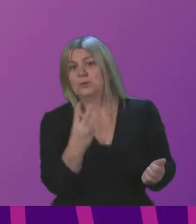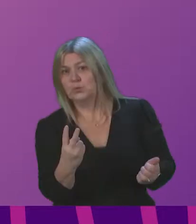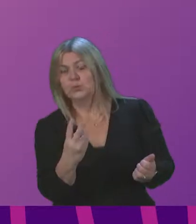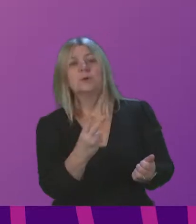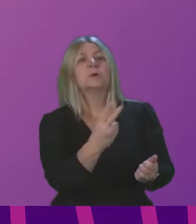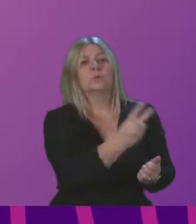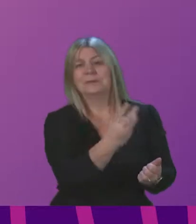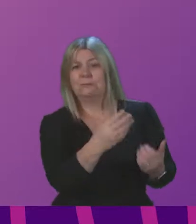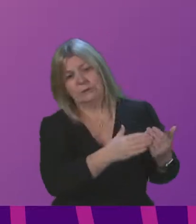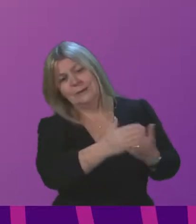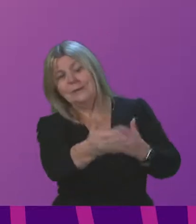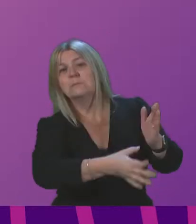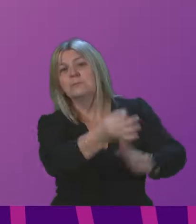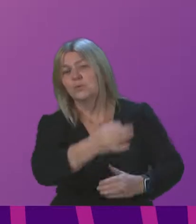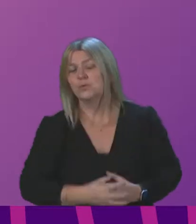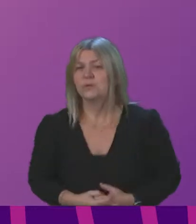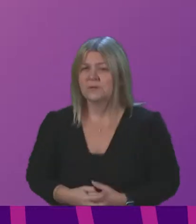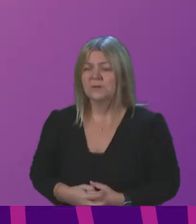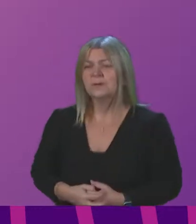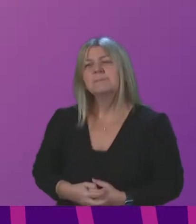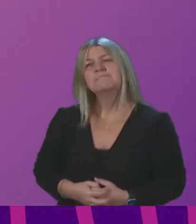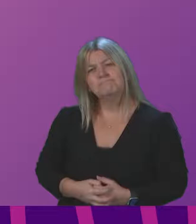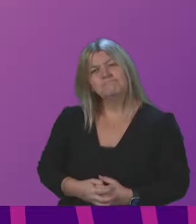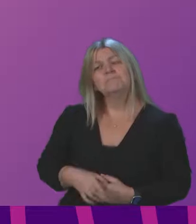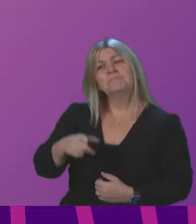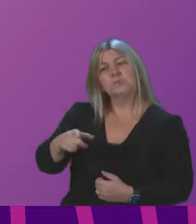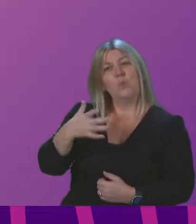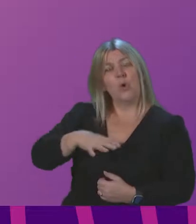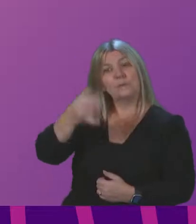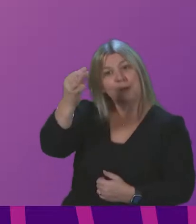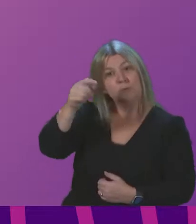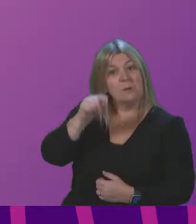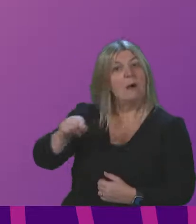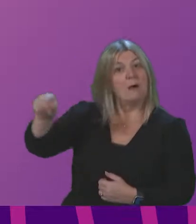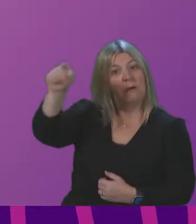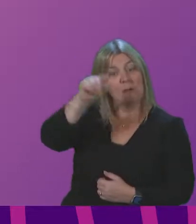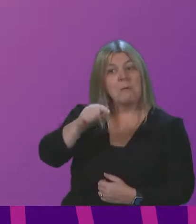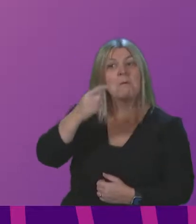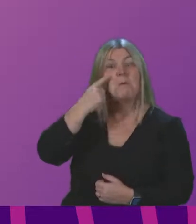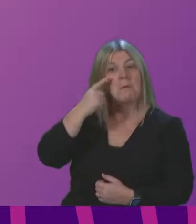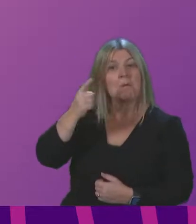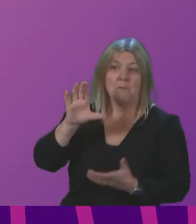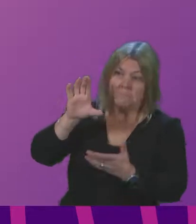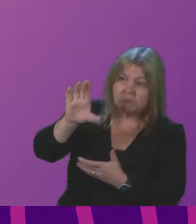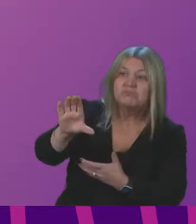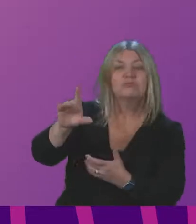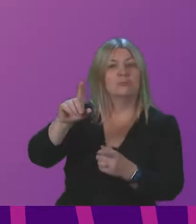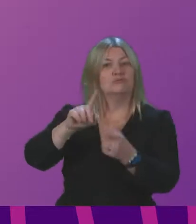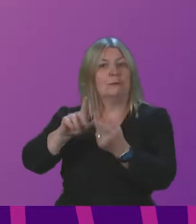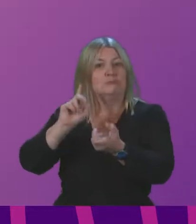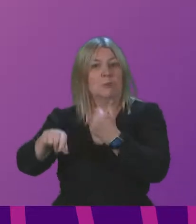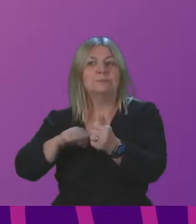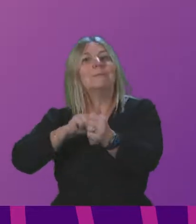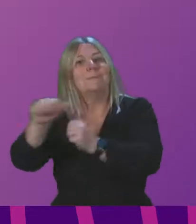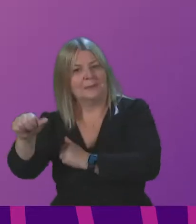explore whether greater flexibility can be afforded to councils, enabling them to better respond to local priorities in the next budget round. The